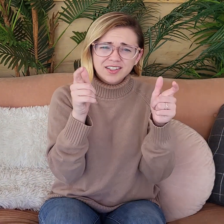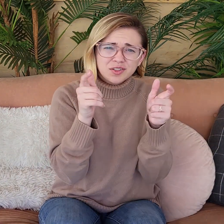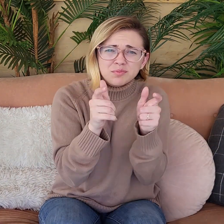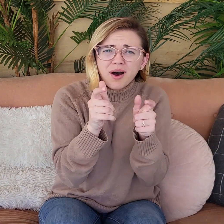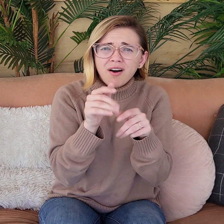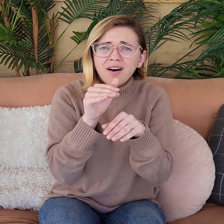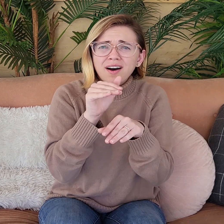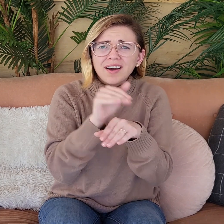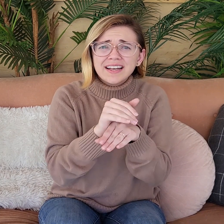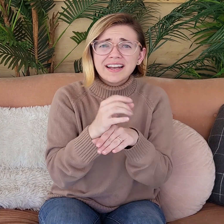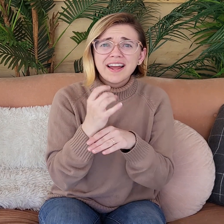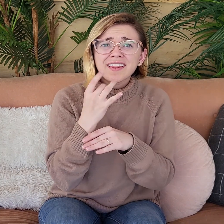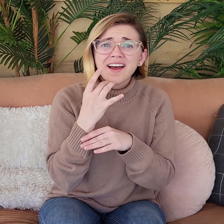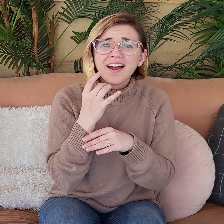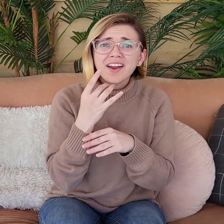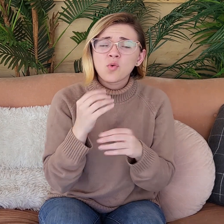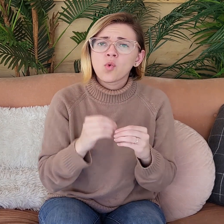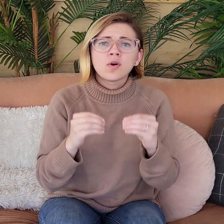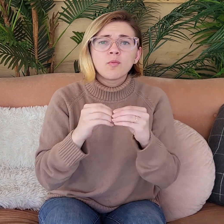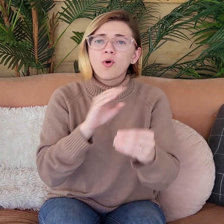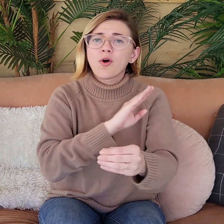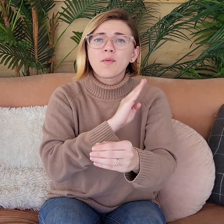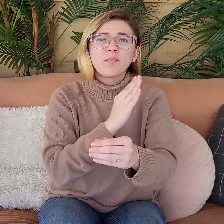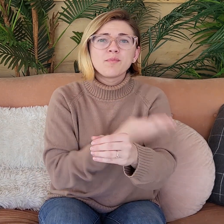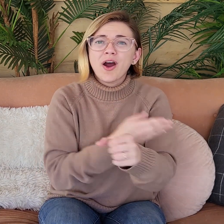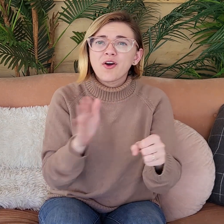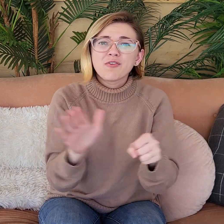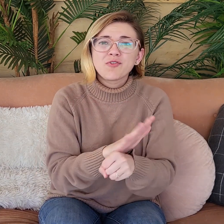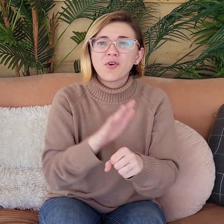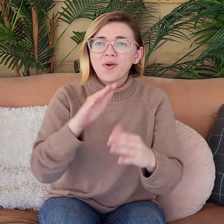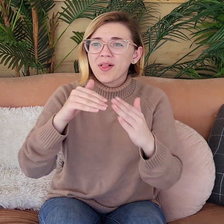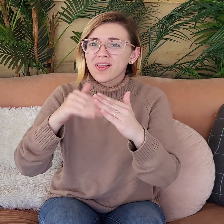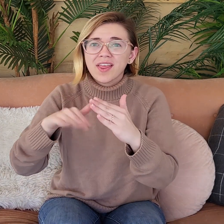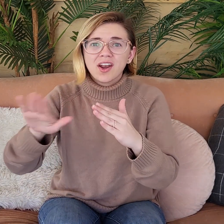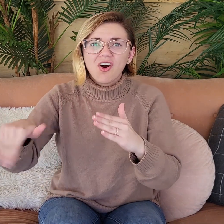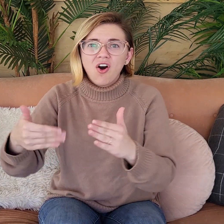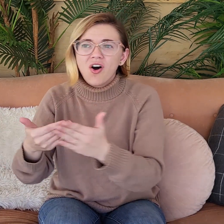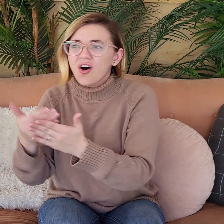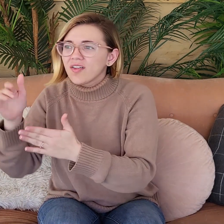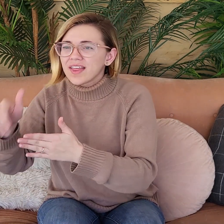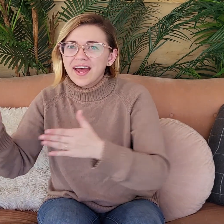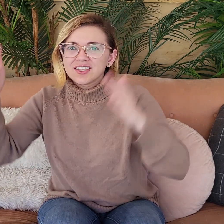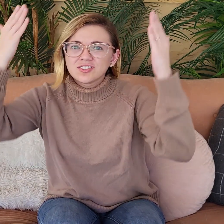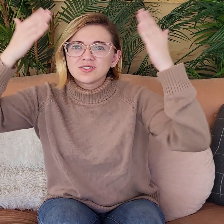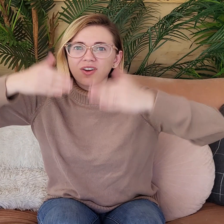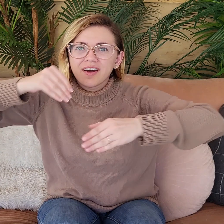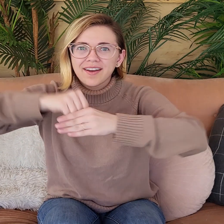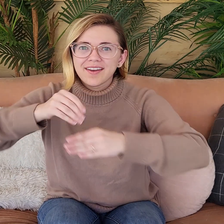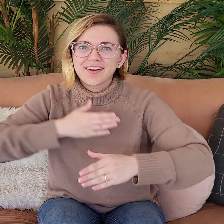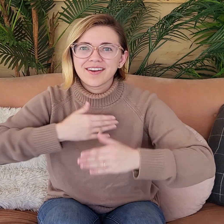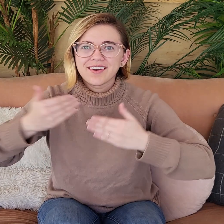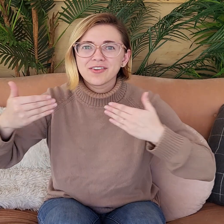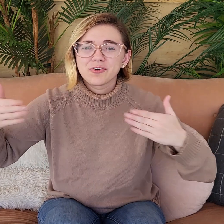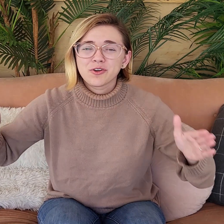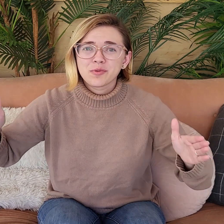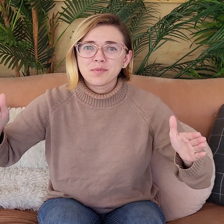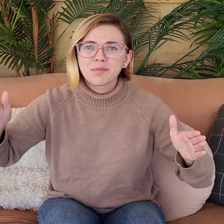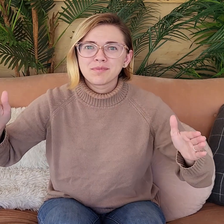more. That small nightlight was more powerful than all of that darkness